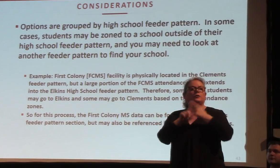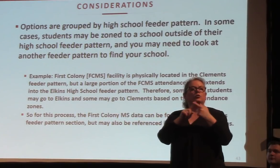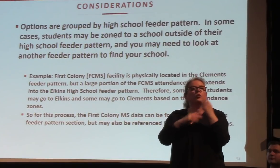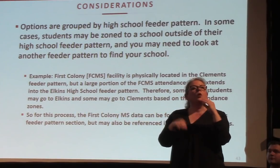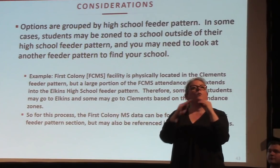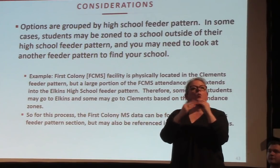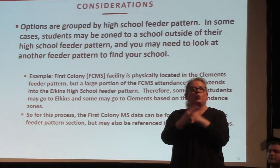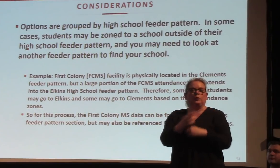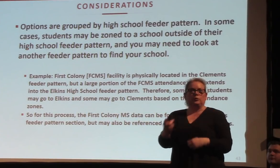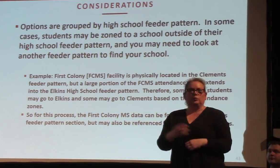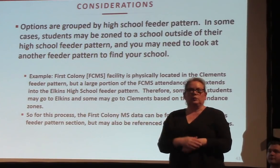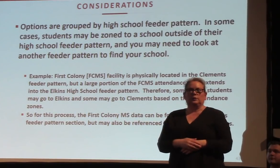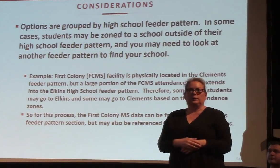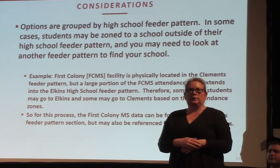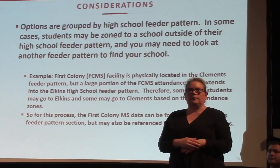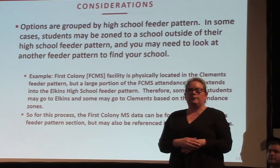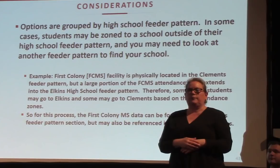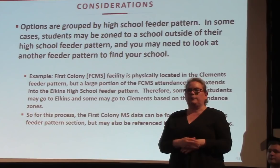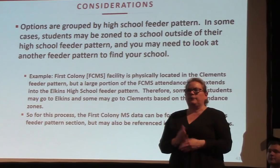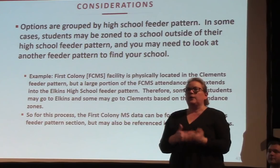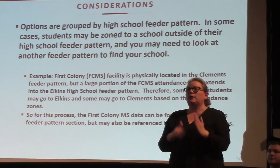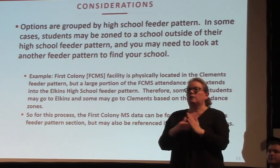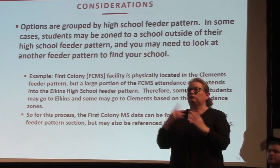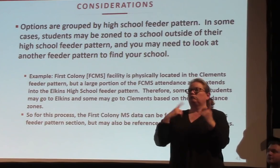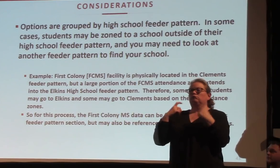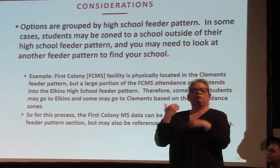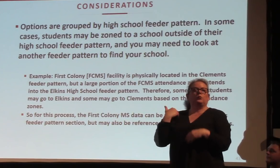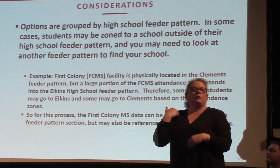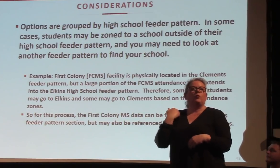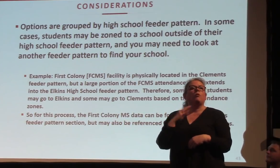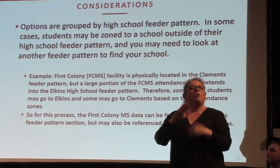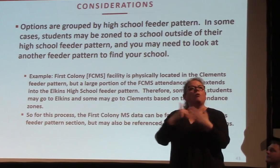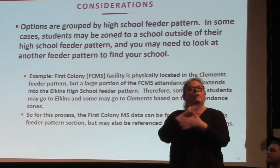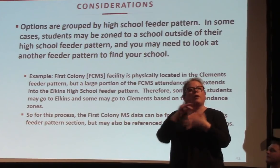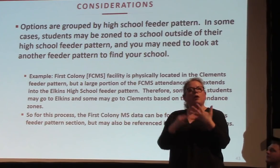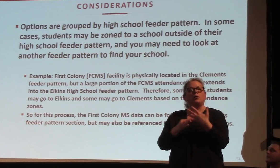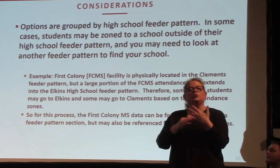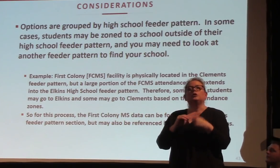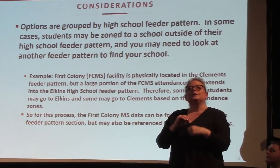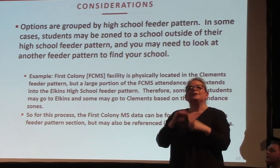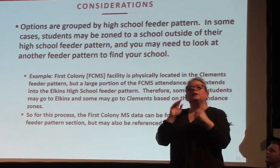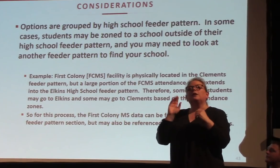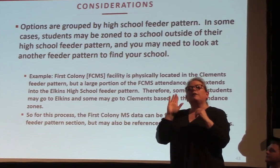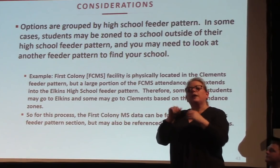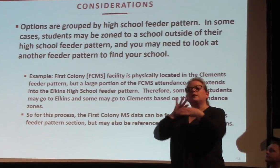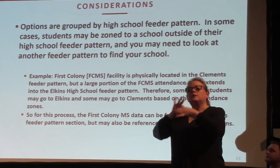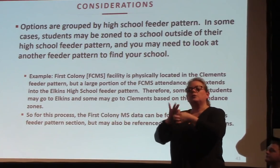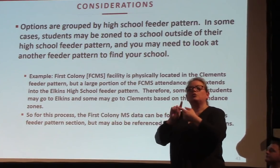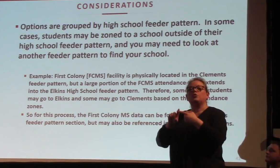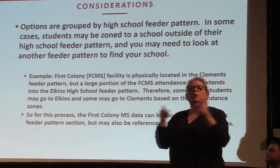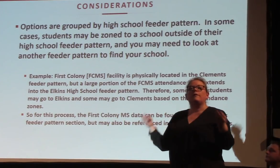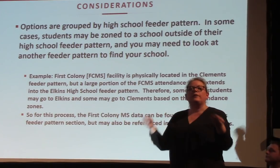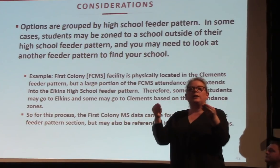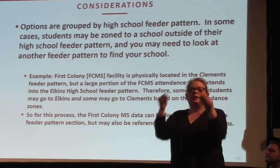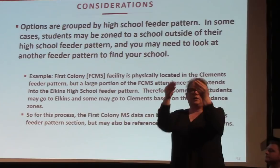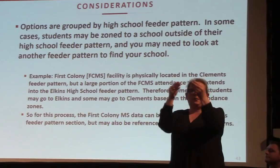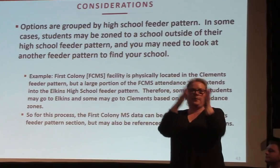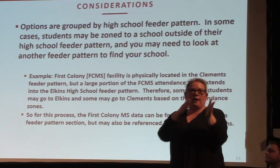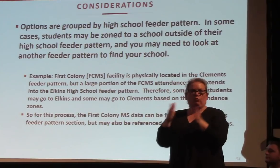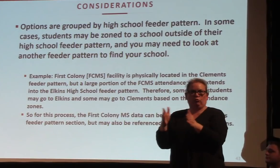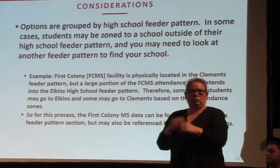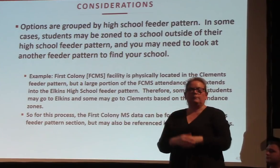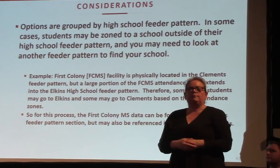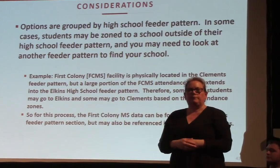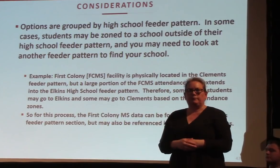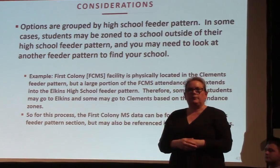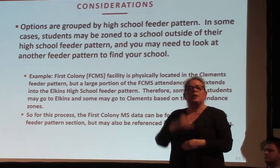Again, Beth mentioned this earlier, but all of our options are grouped by feeder pattern. Because we're showing costs, we do have schools that kind